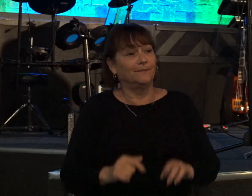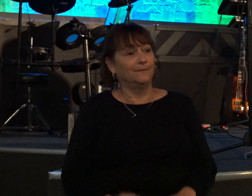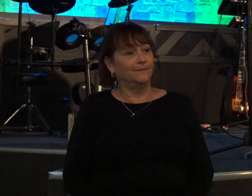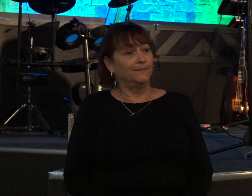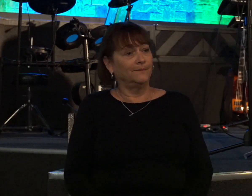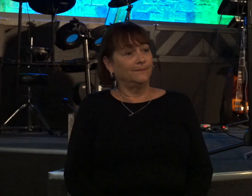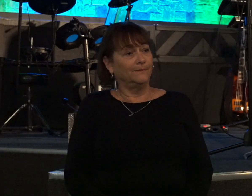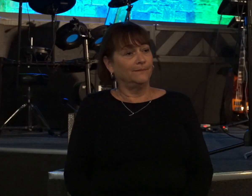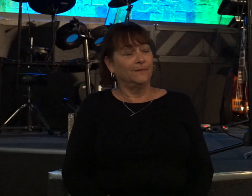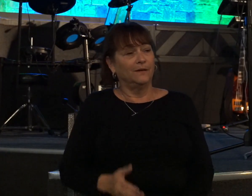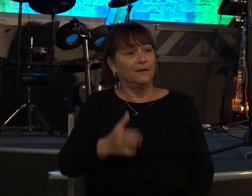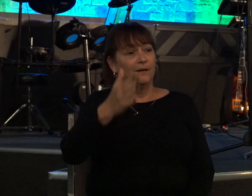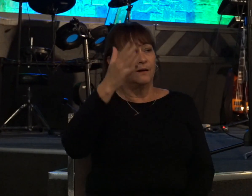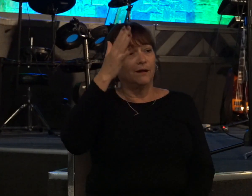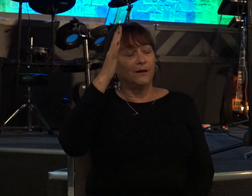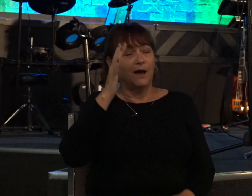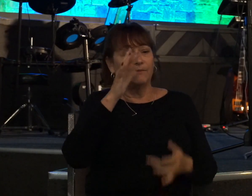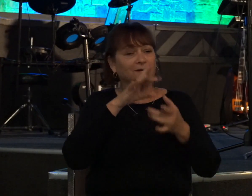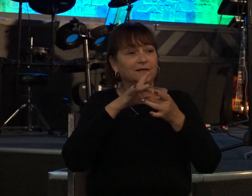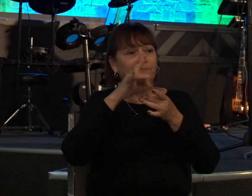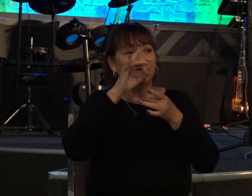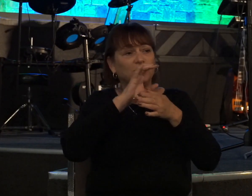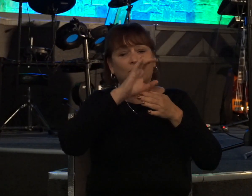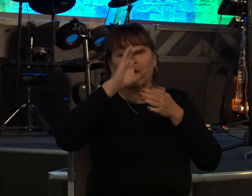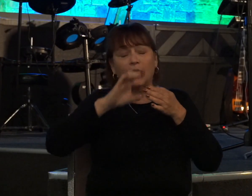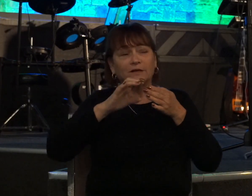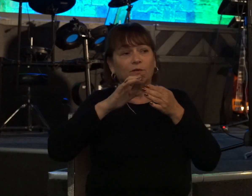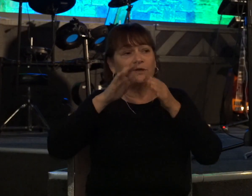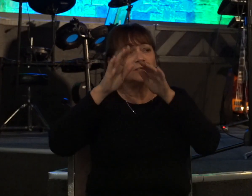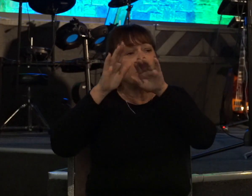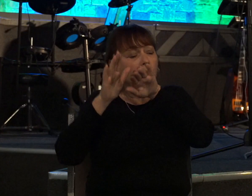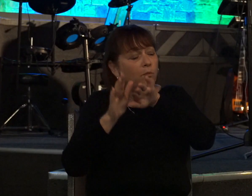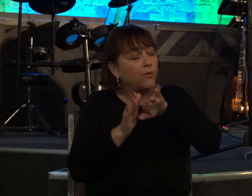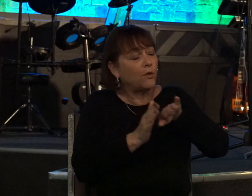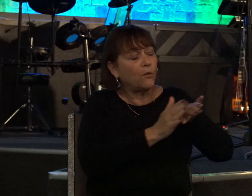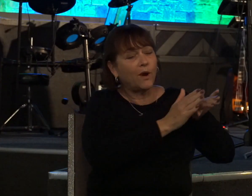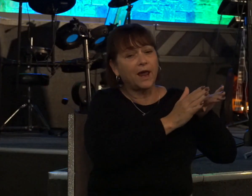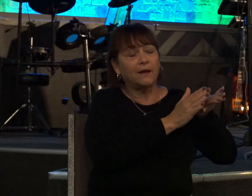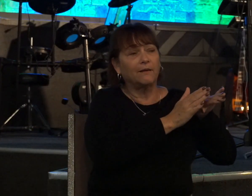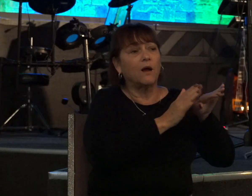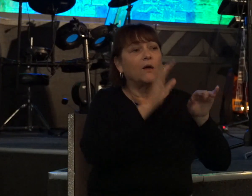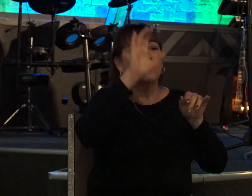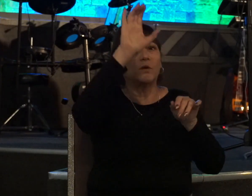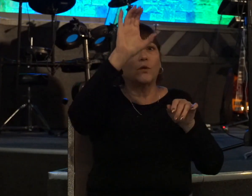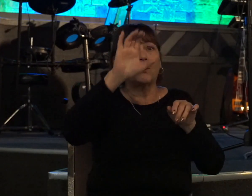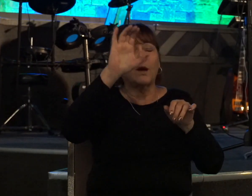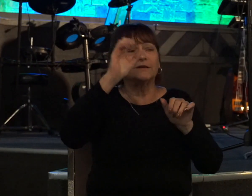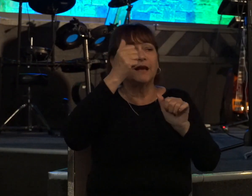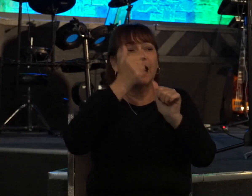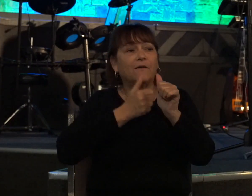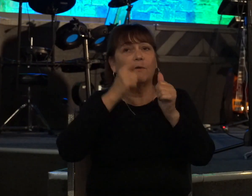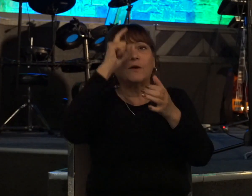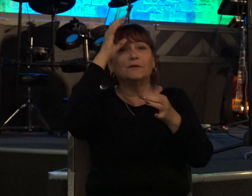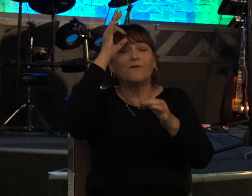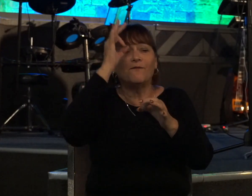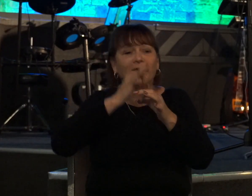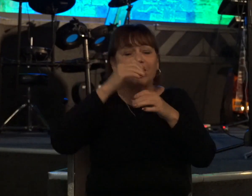God put away the spiritual consequences on the cross for everyone who will put their faith in his son Jesus Christ